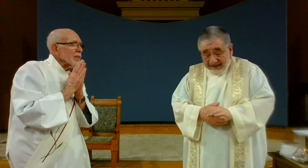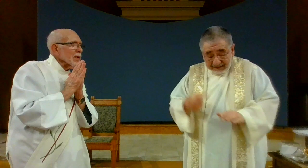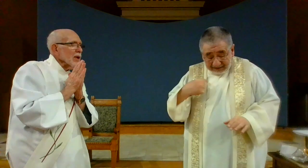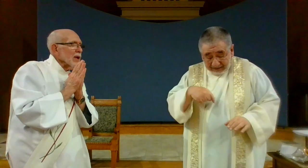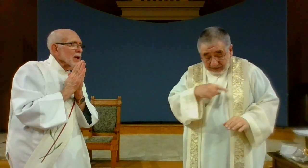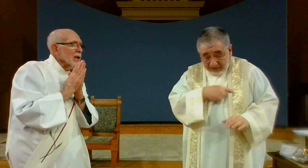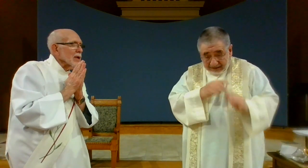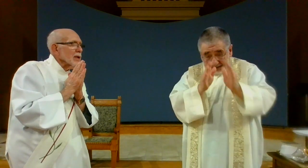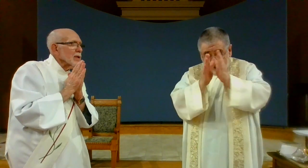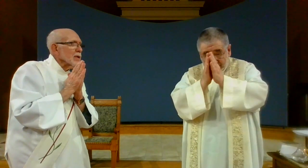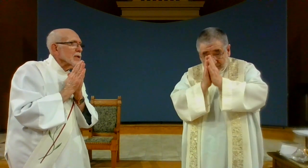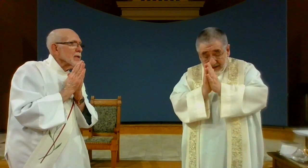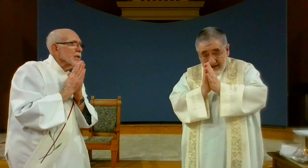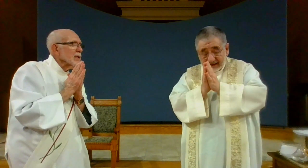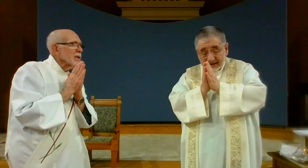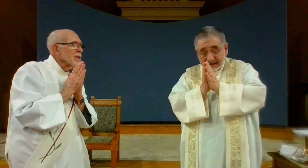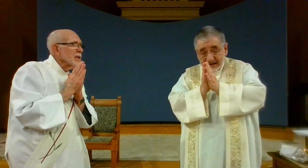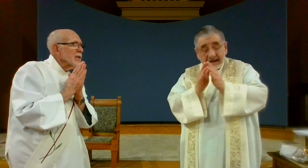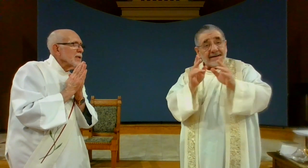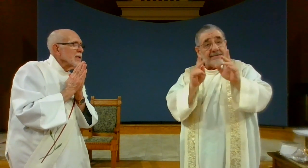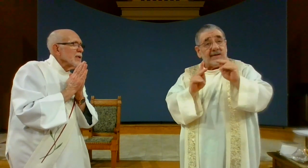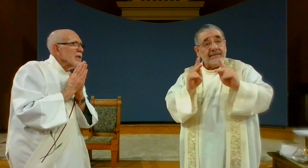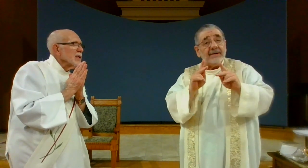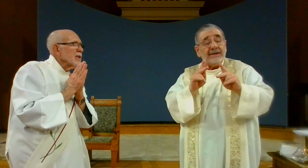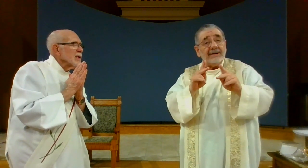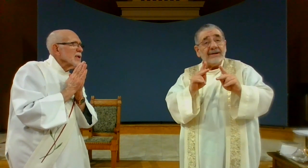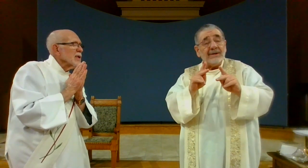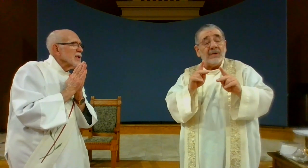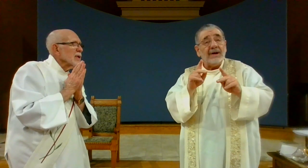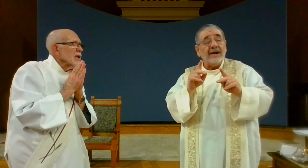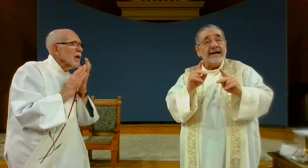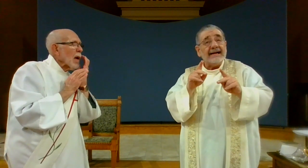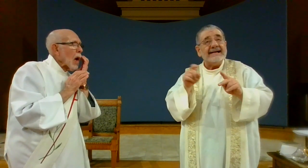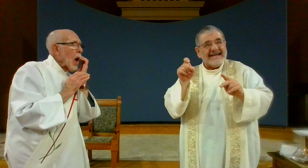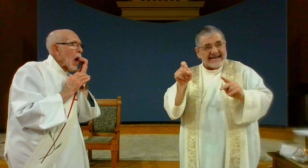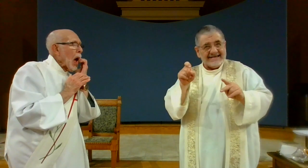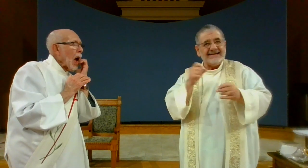for those who need love